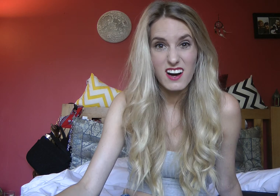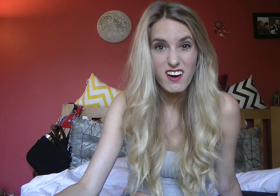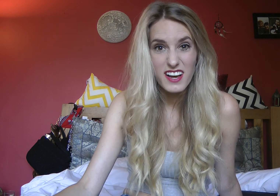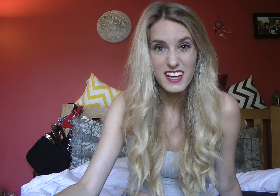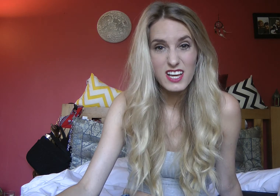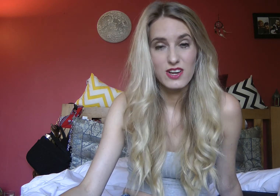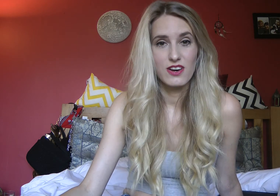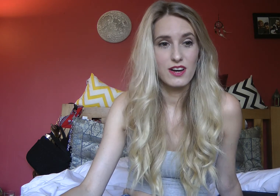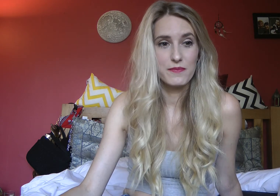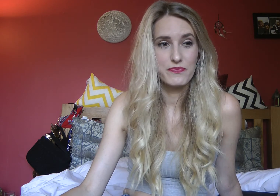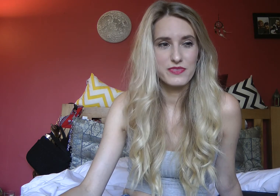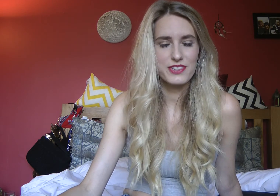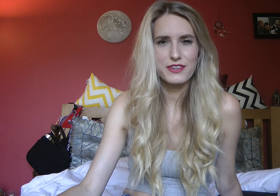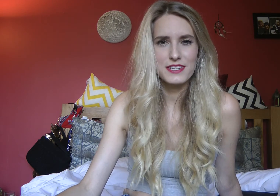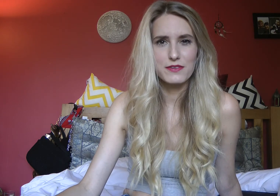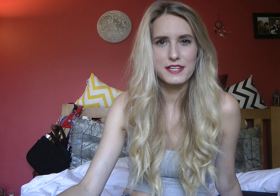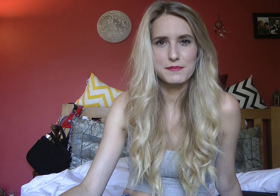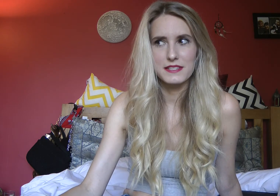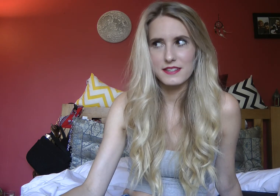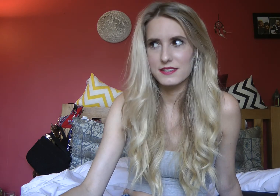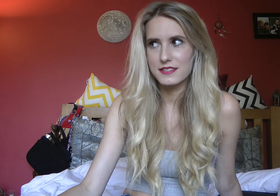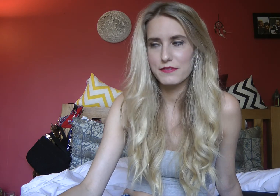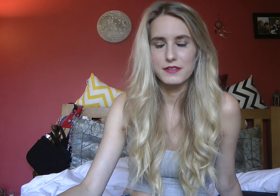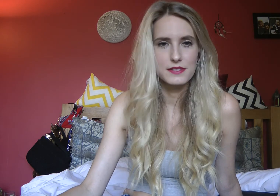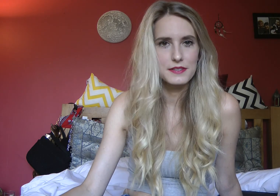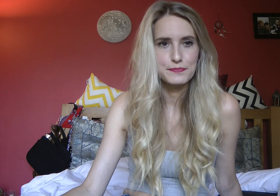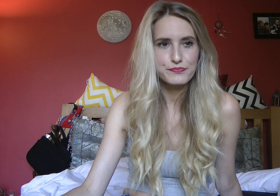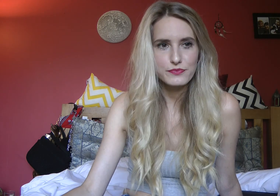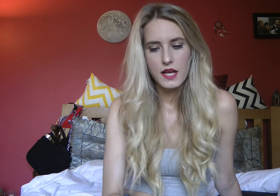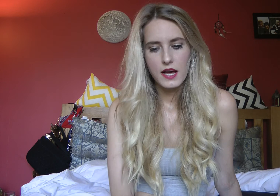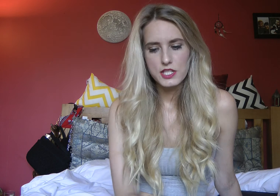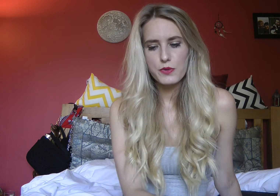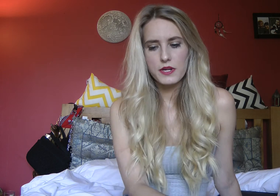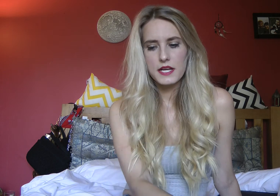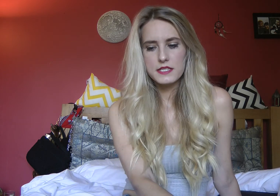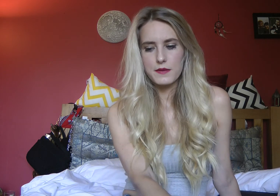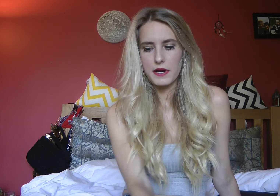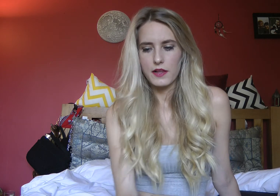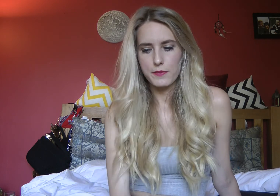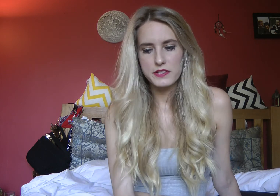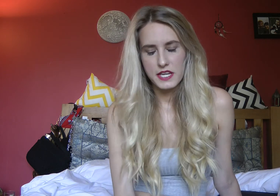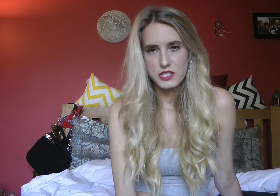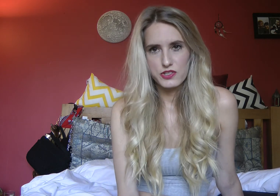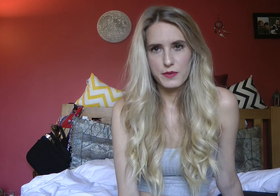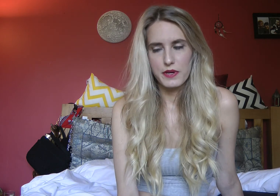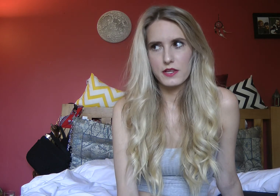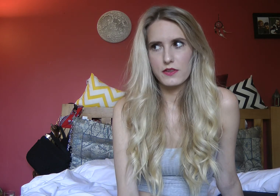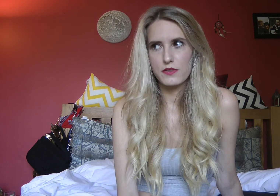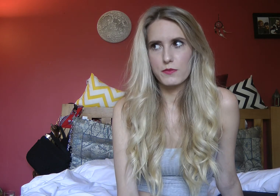hi just those little things make such a difference don't know what it is about the music industry but the